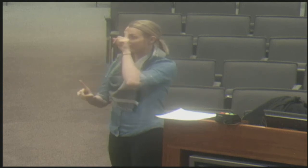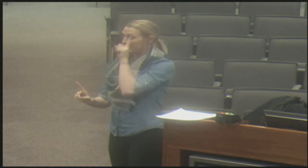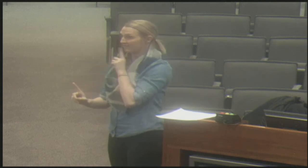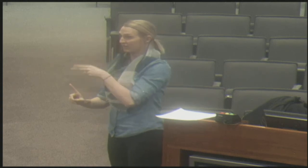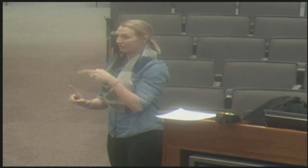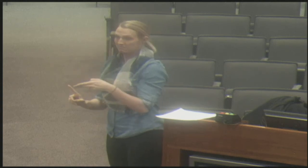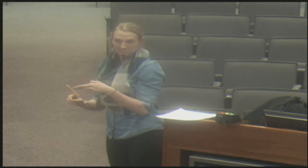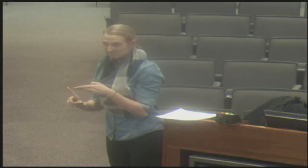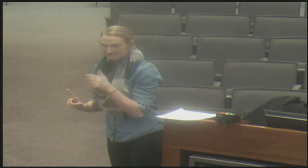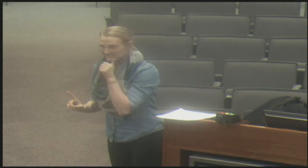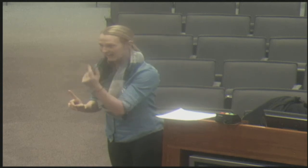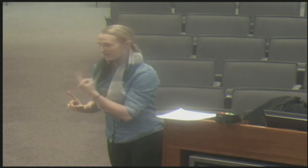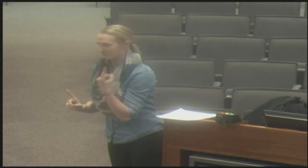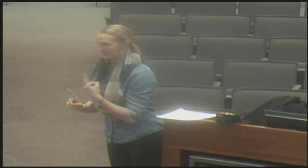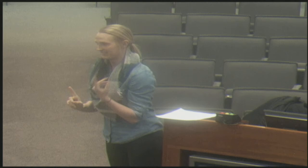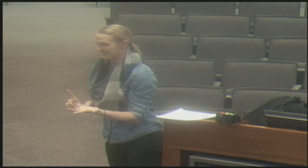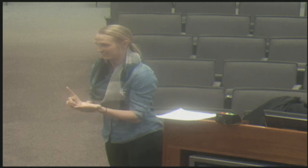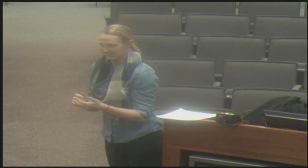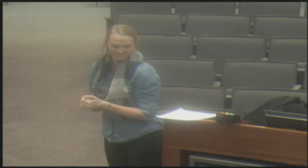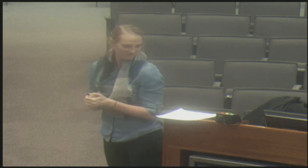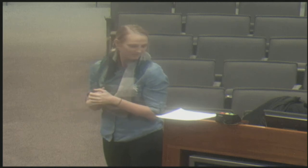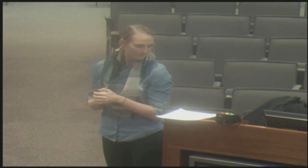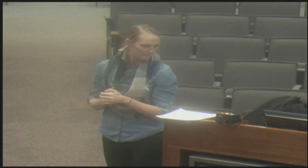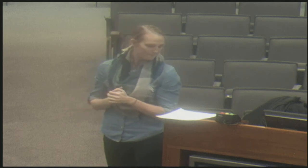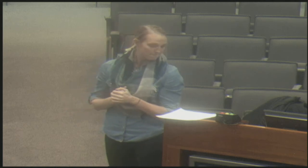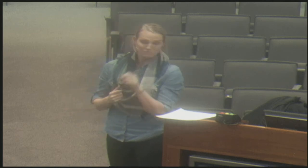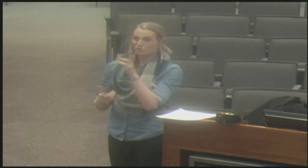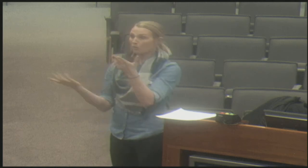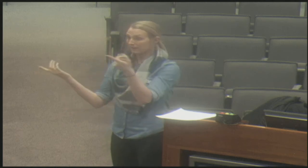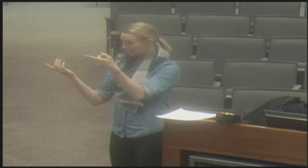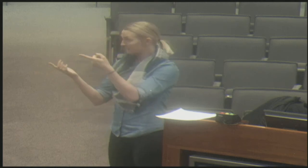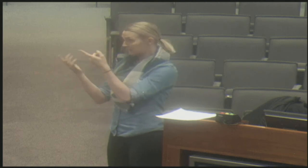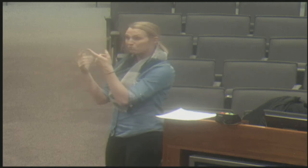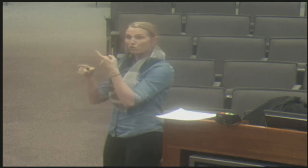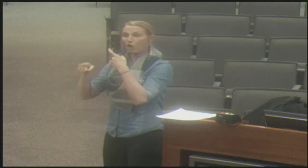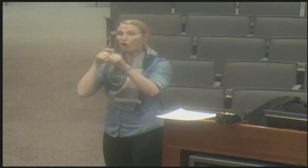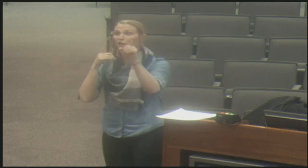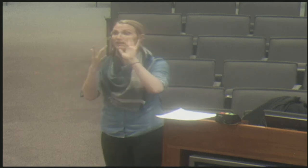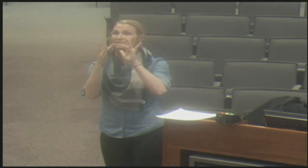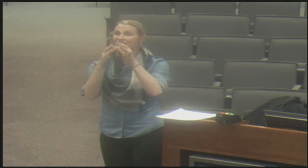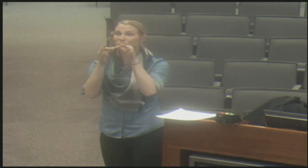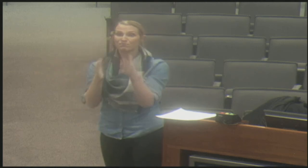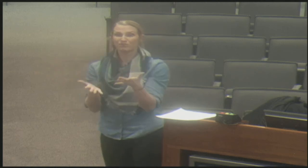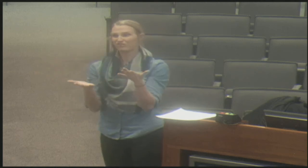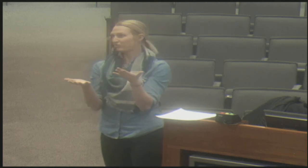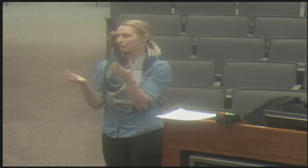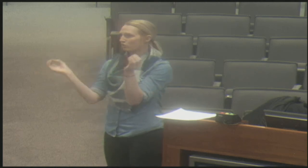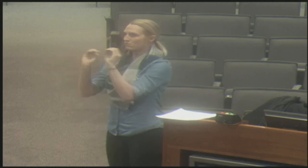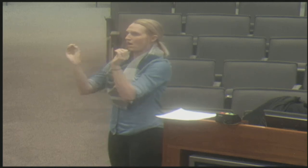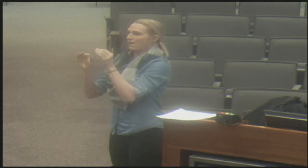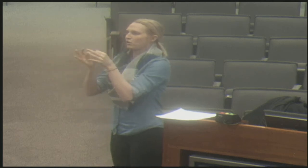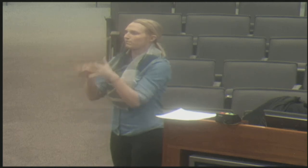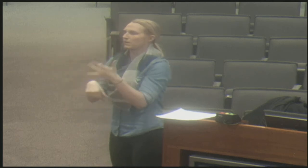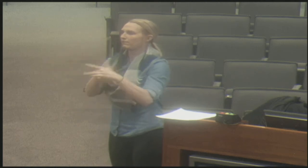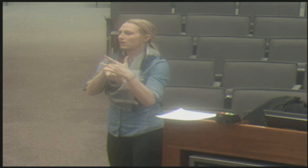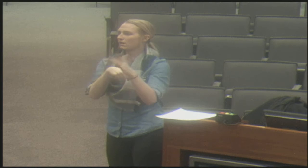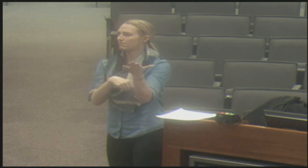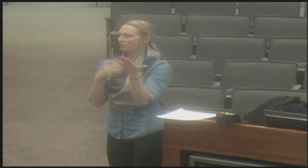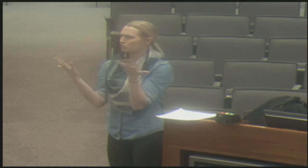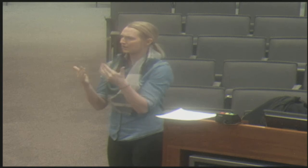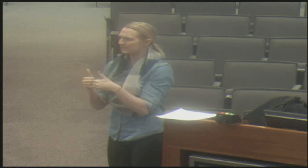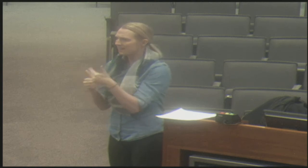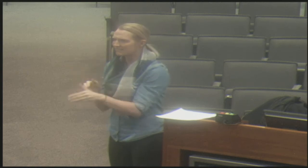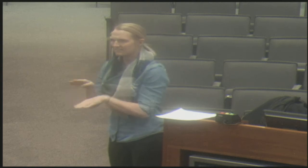that video streaming freezes and it buffers. And so then communication is altered. Sometimes the